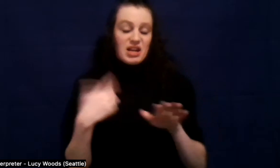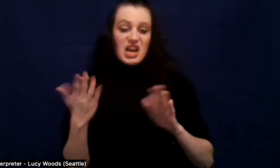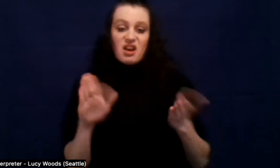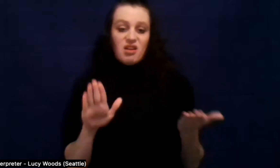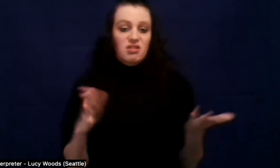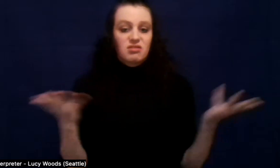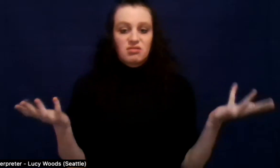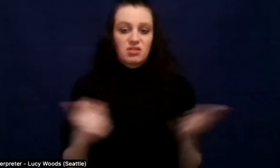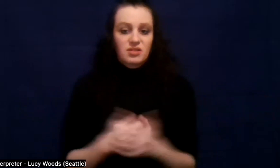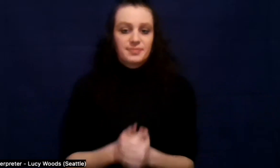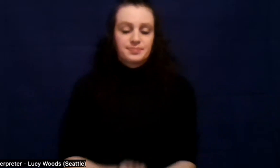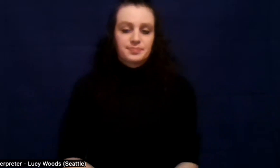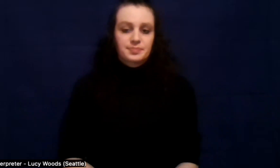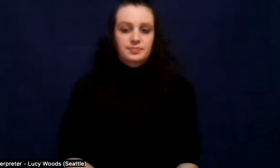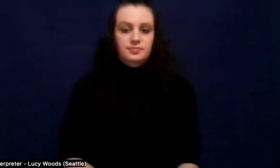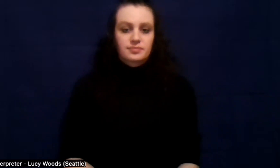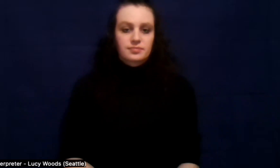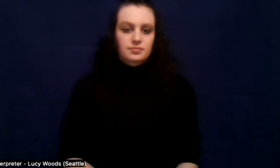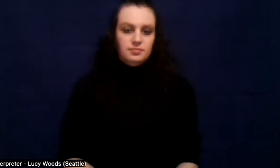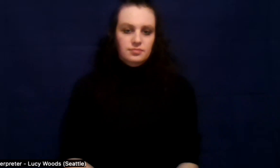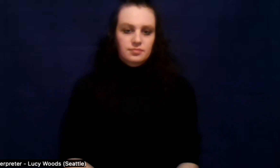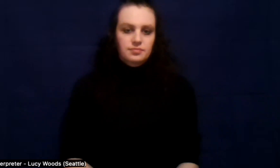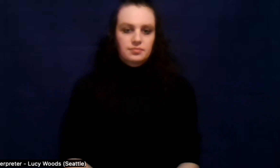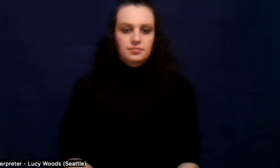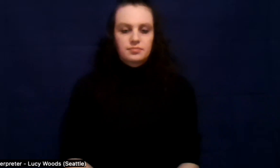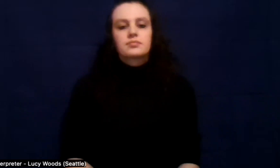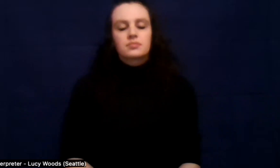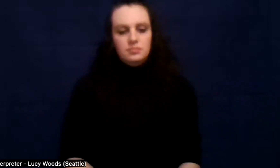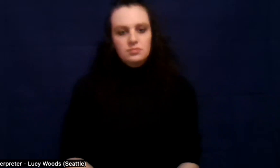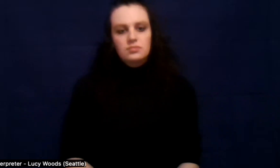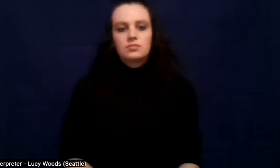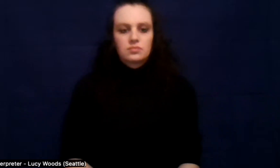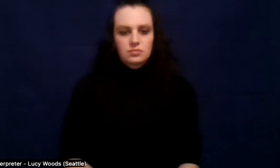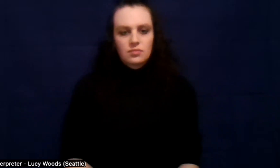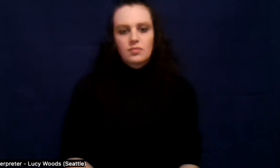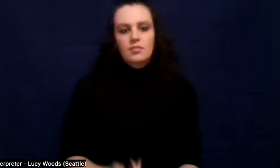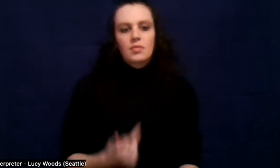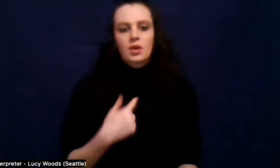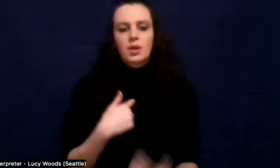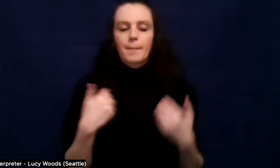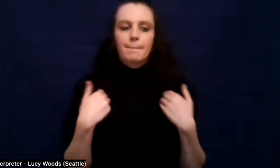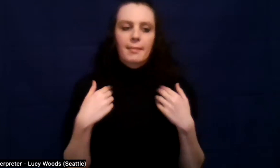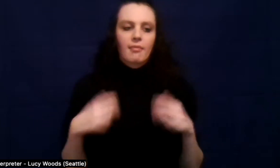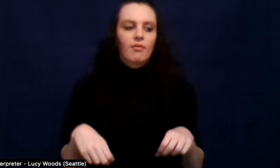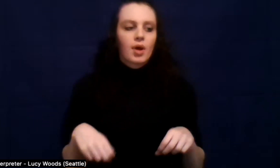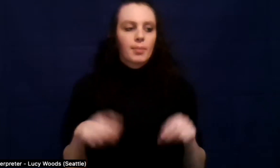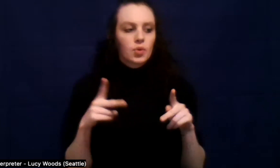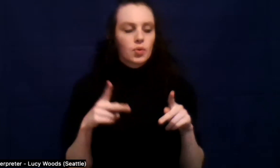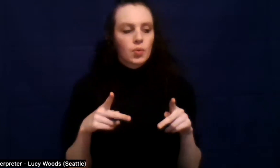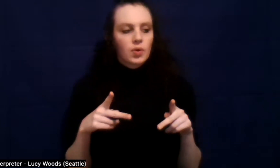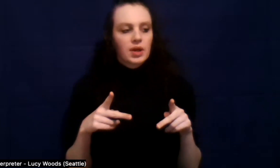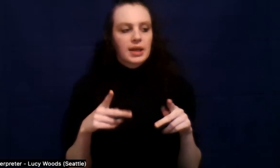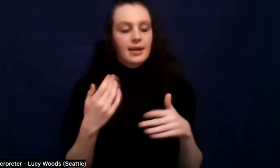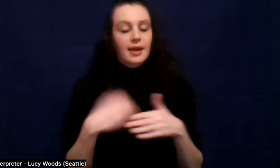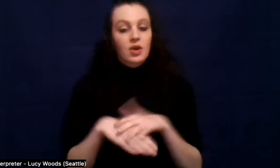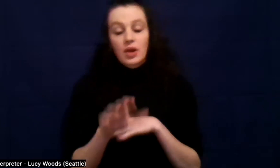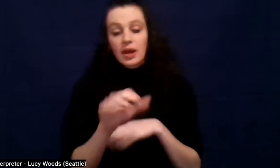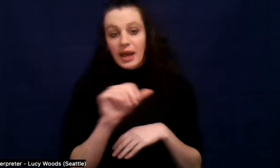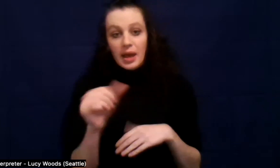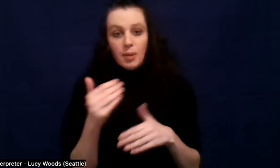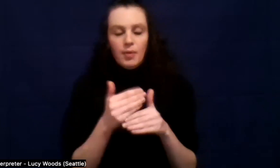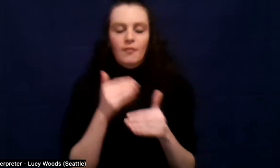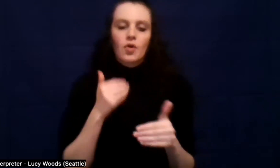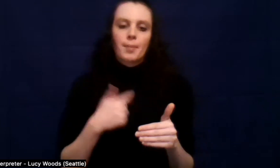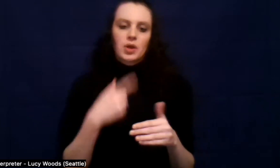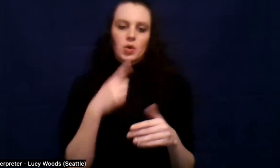I had the opportunity to kind of have a door into AA before I even came. I